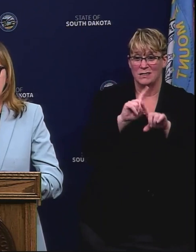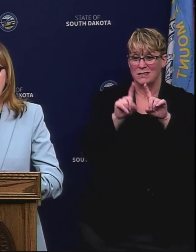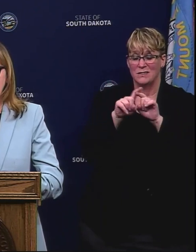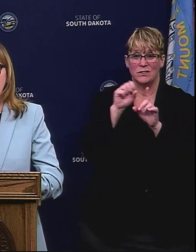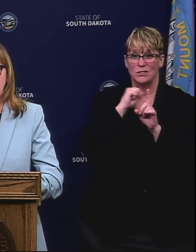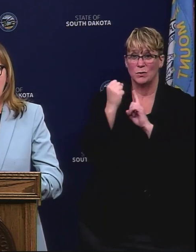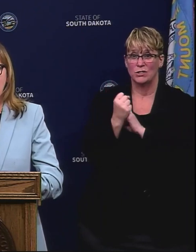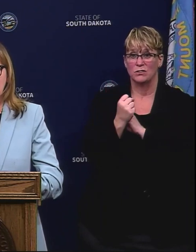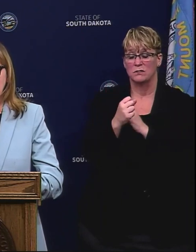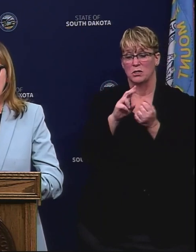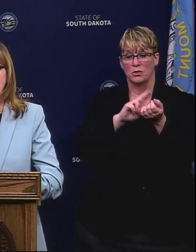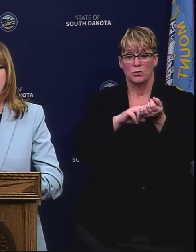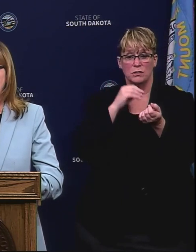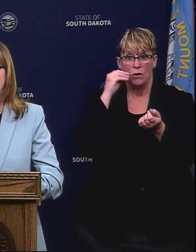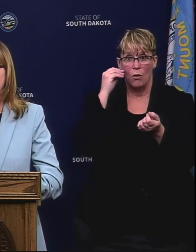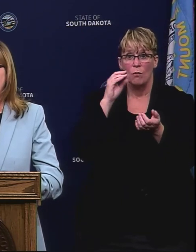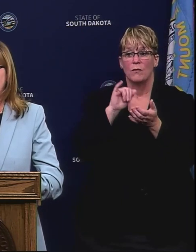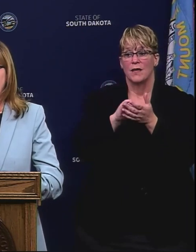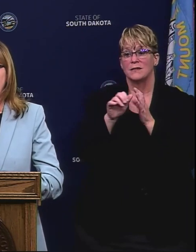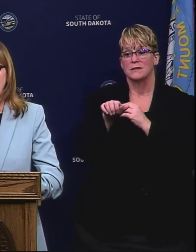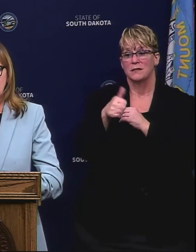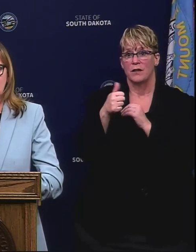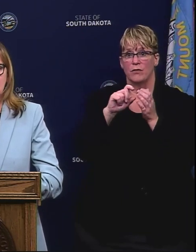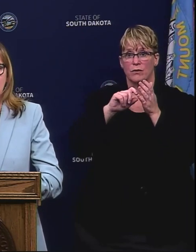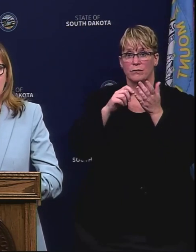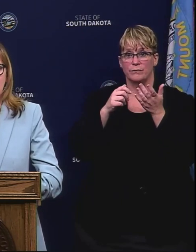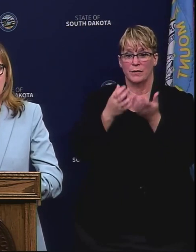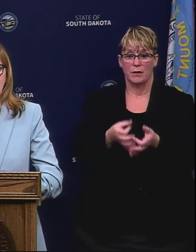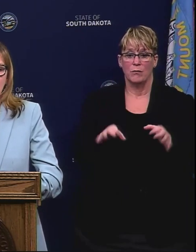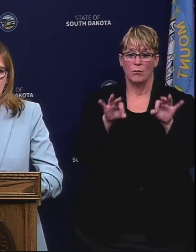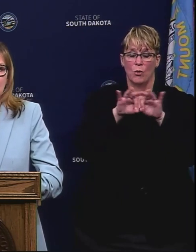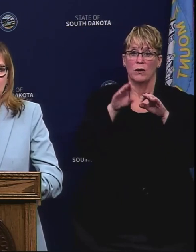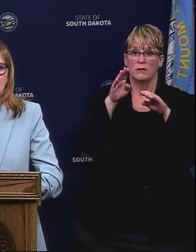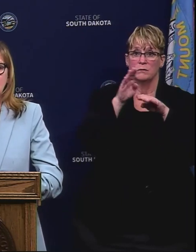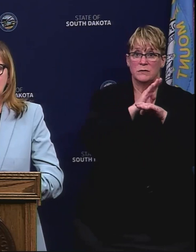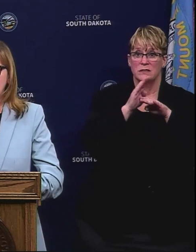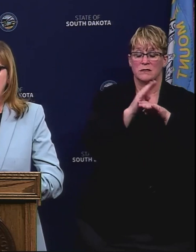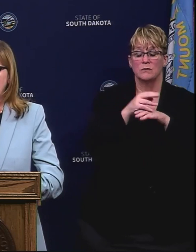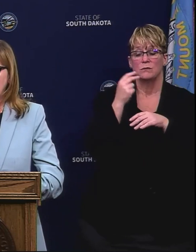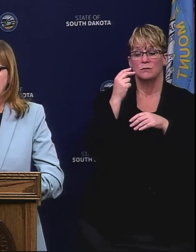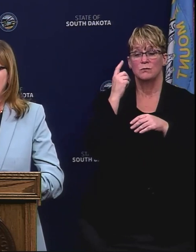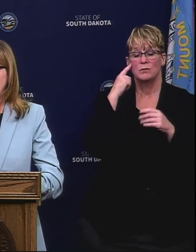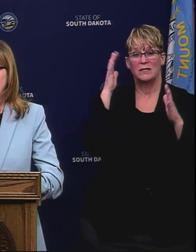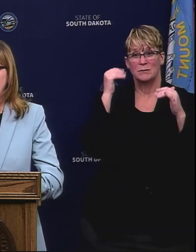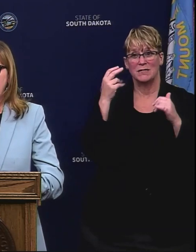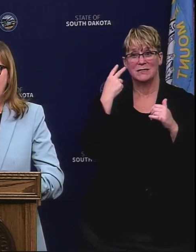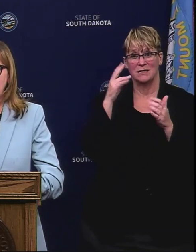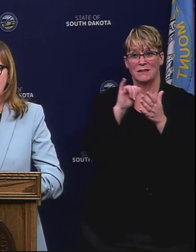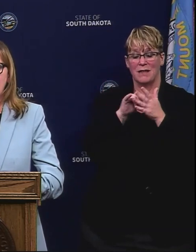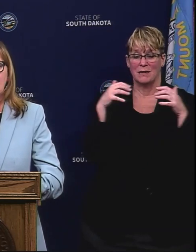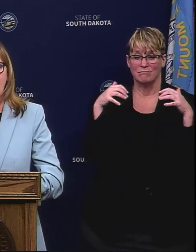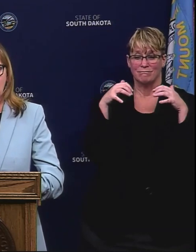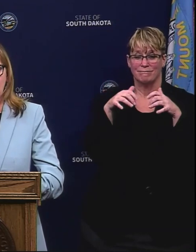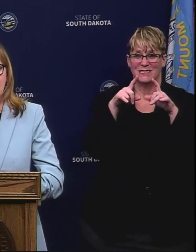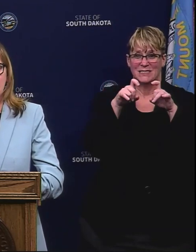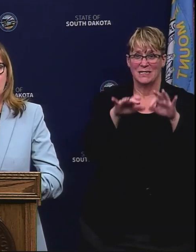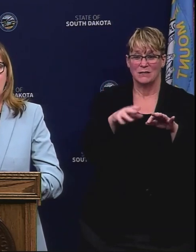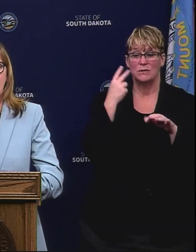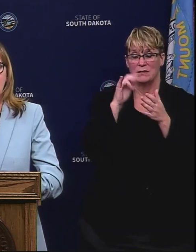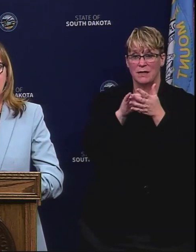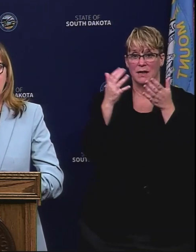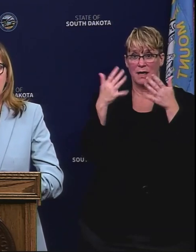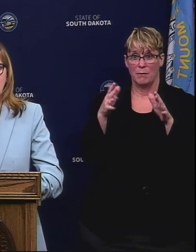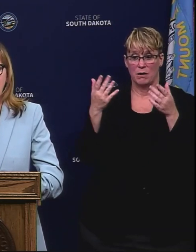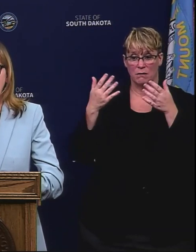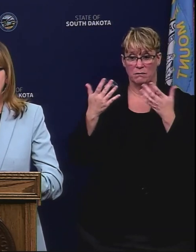instances. Nursing homes will be another key industry where we would expect to see some mass testing. We've seen that happen already